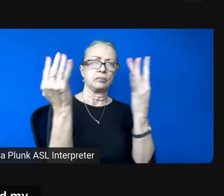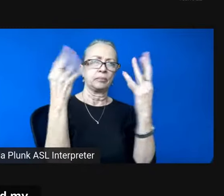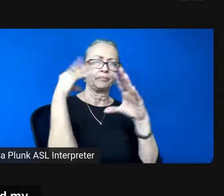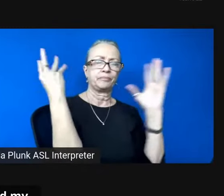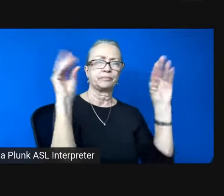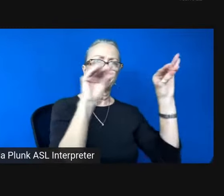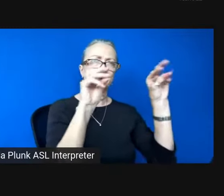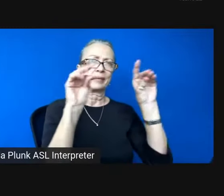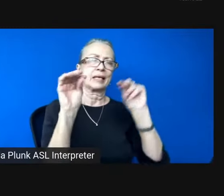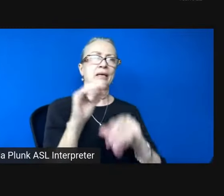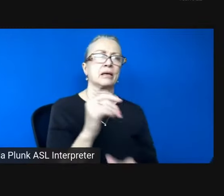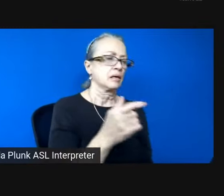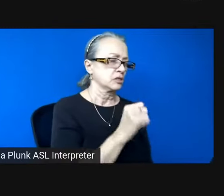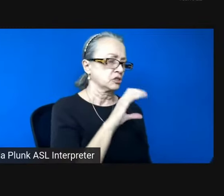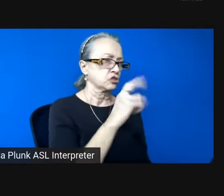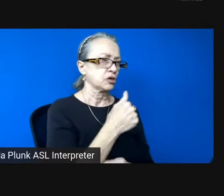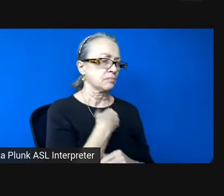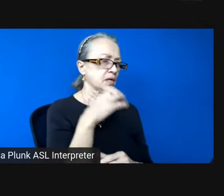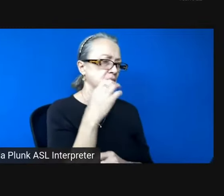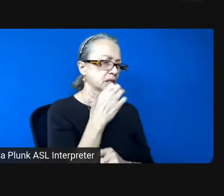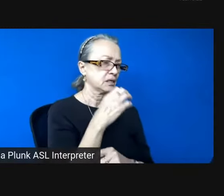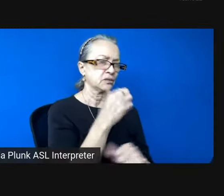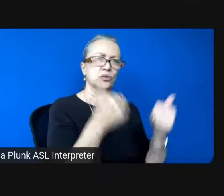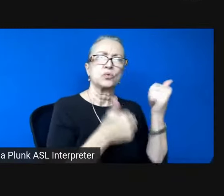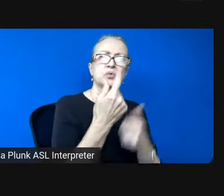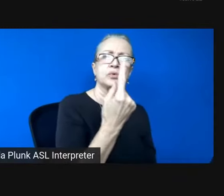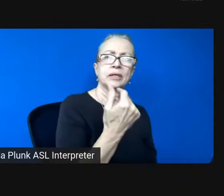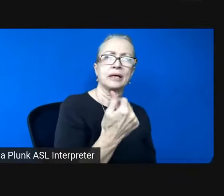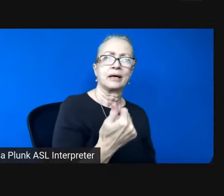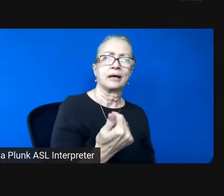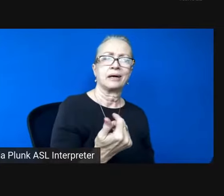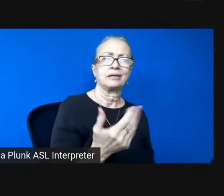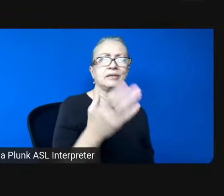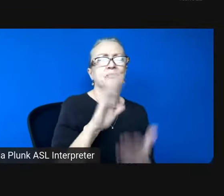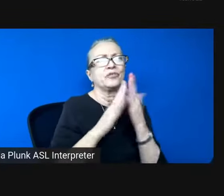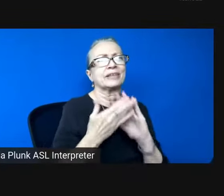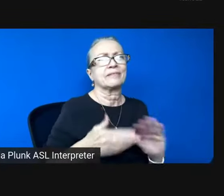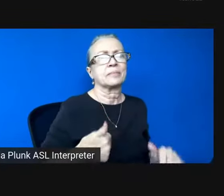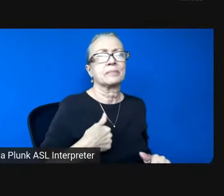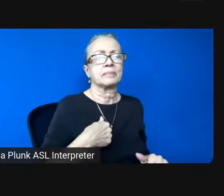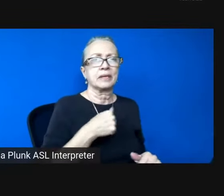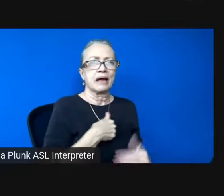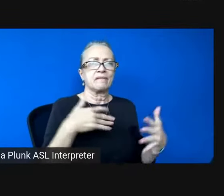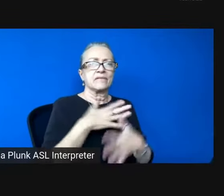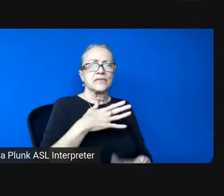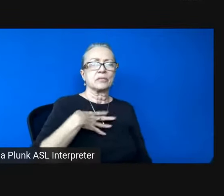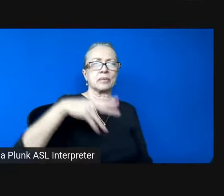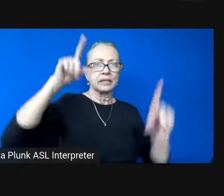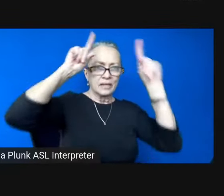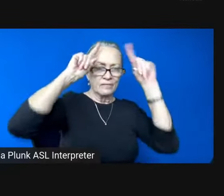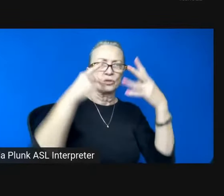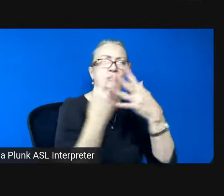forgive me i feared the devil's prison misfaithed the sheriff in the